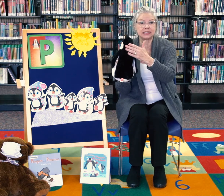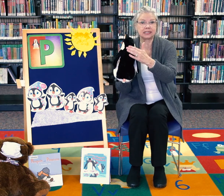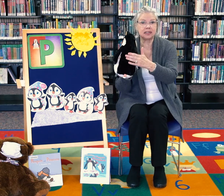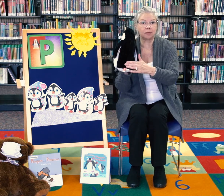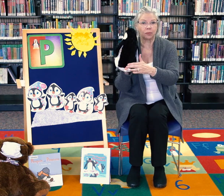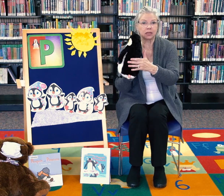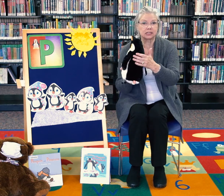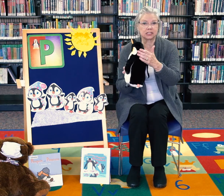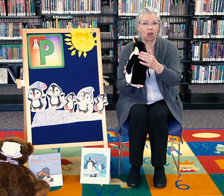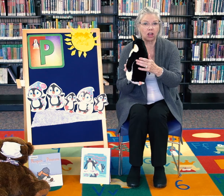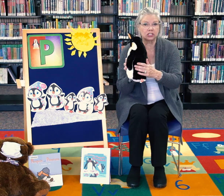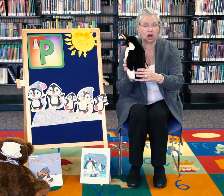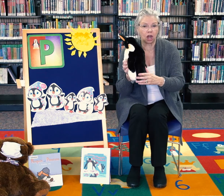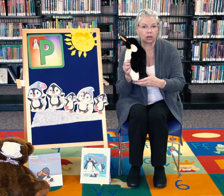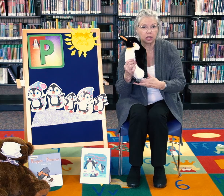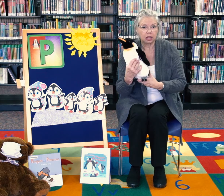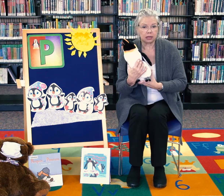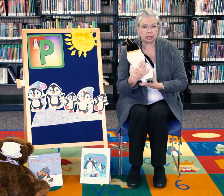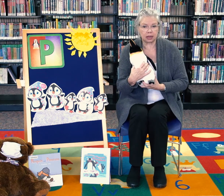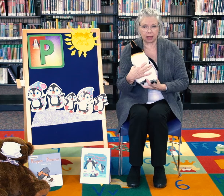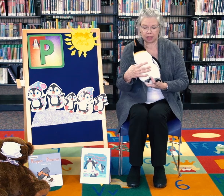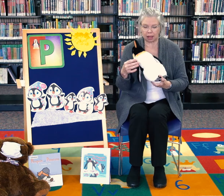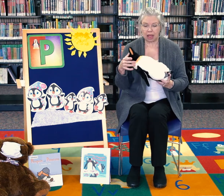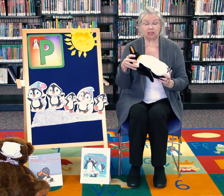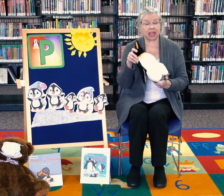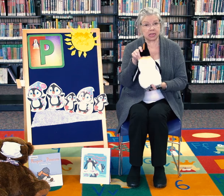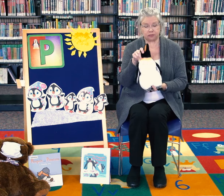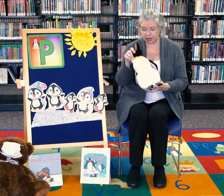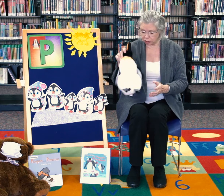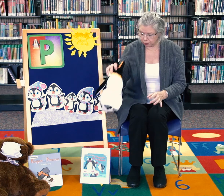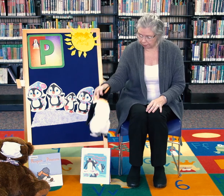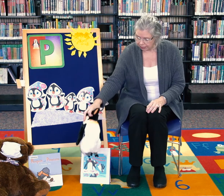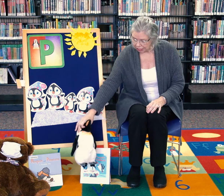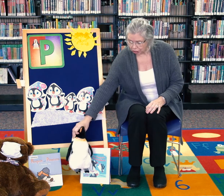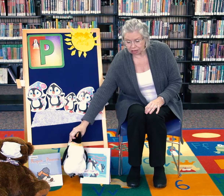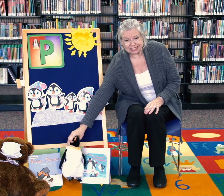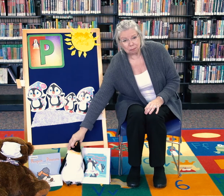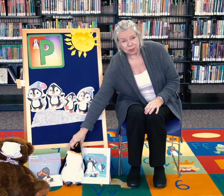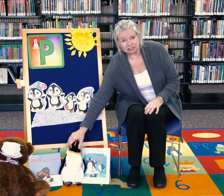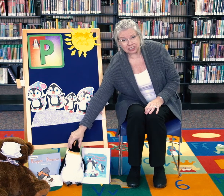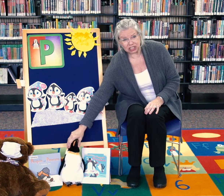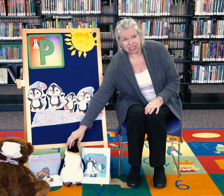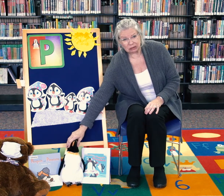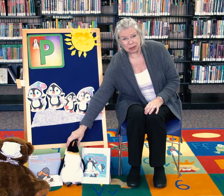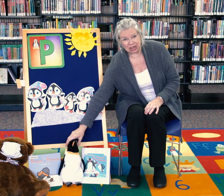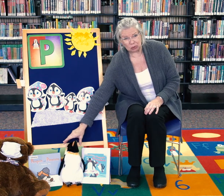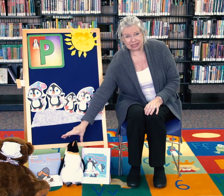see them because it's all dark. Yeah. They eat fish, but you know, some big fish eat penguins.